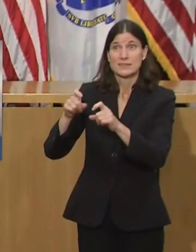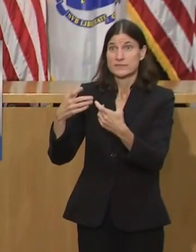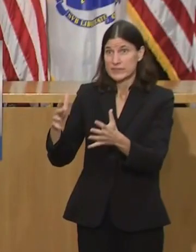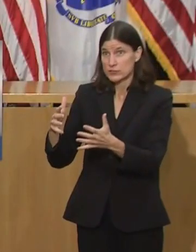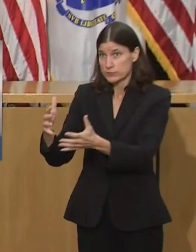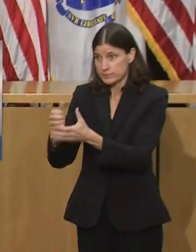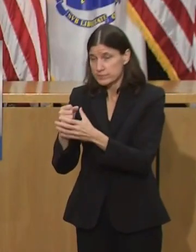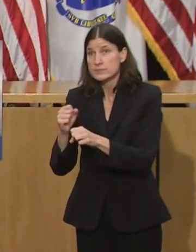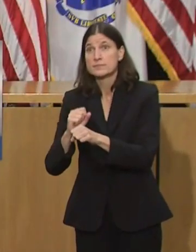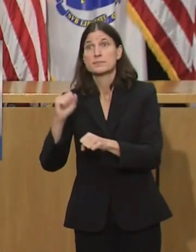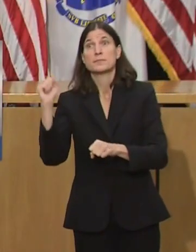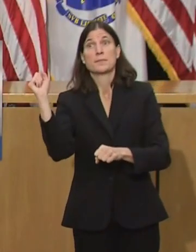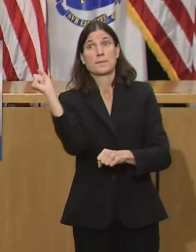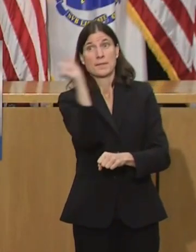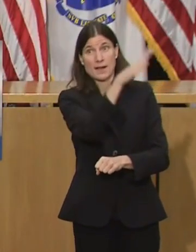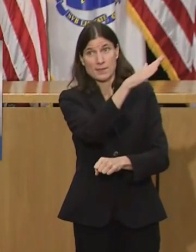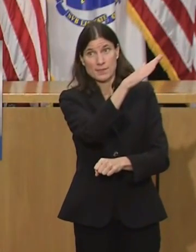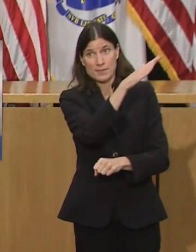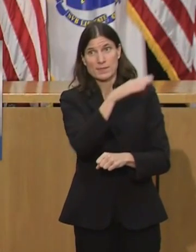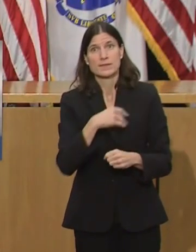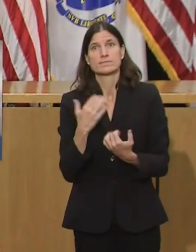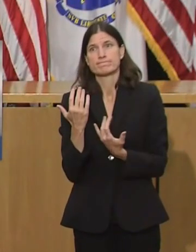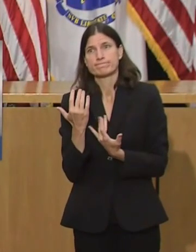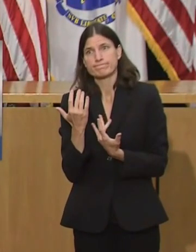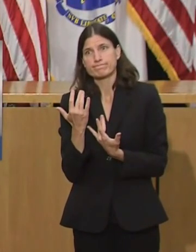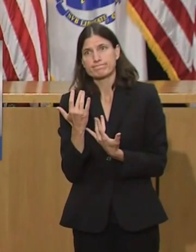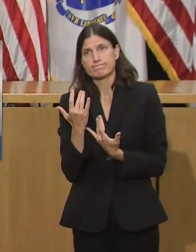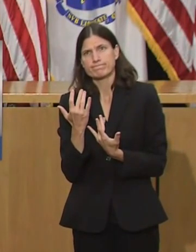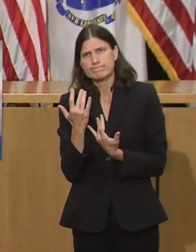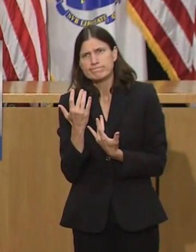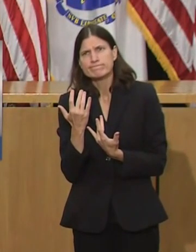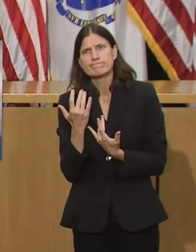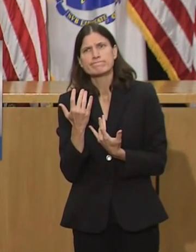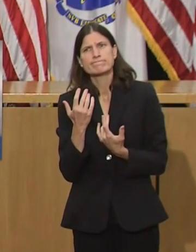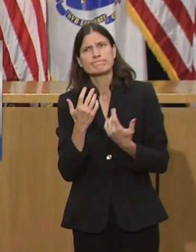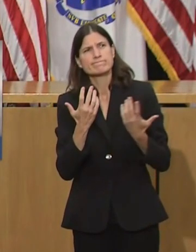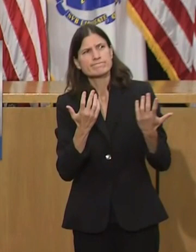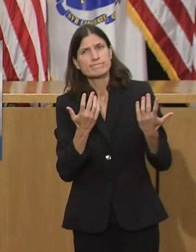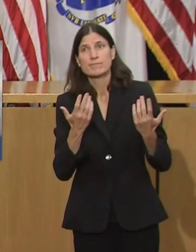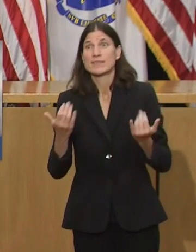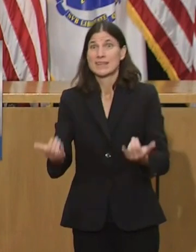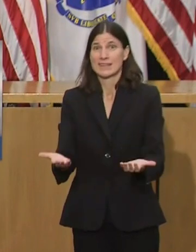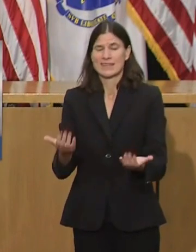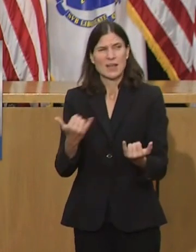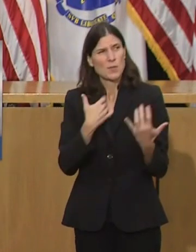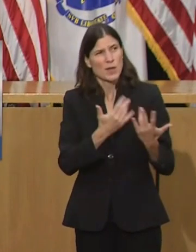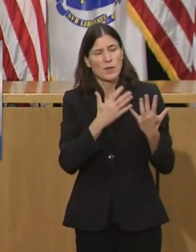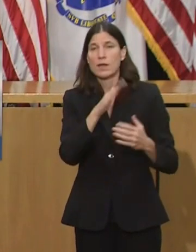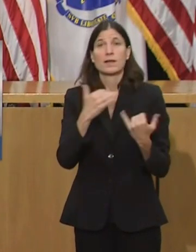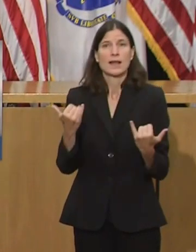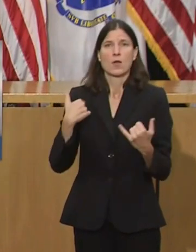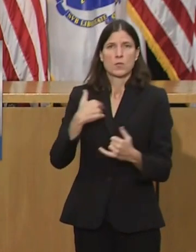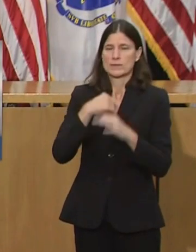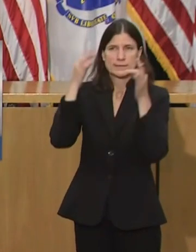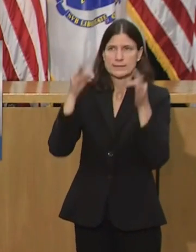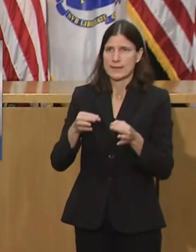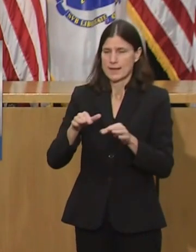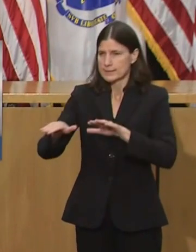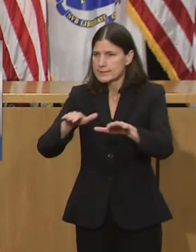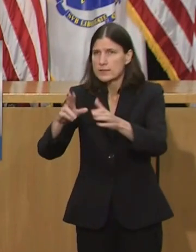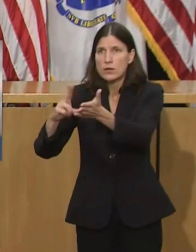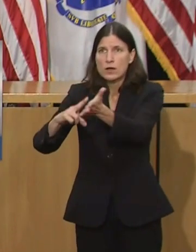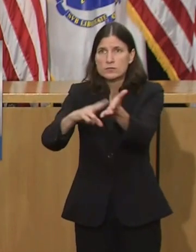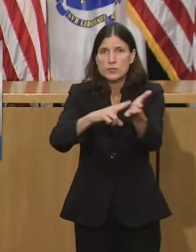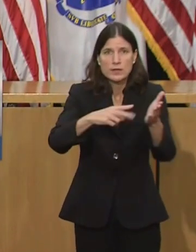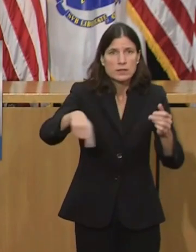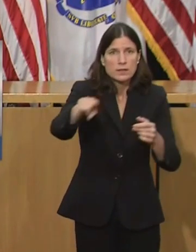The governor mentioned to build on this progress to expand access to testing, we are adding the rapid response testing programs for schools